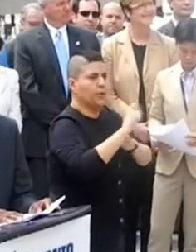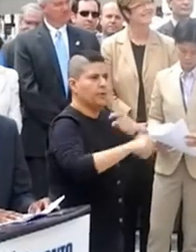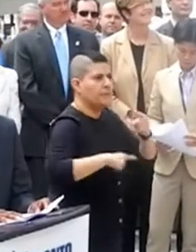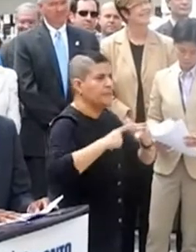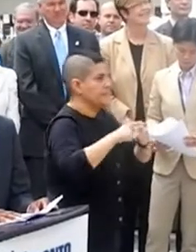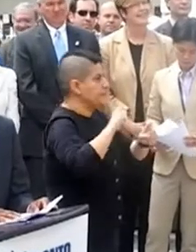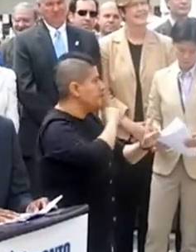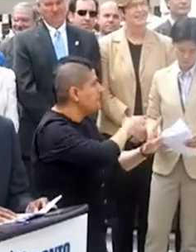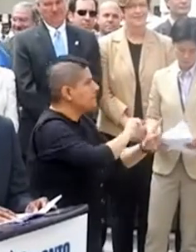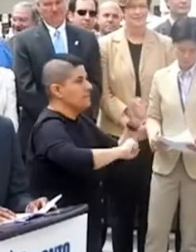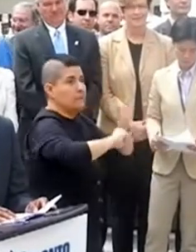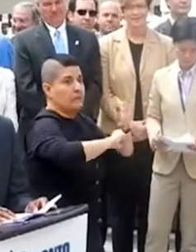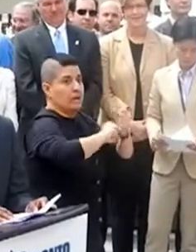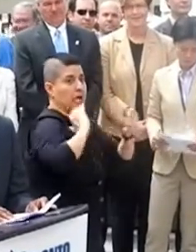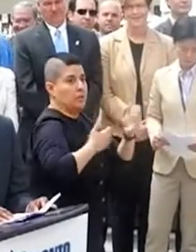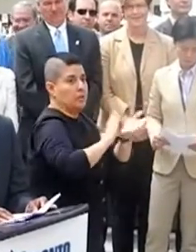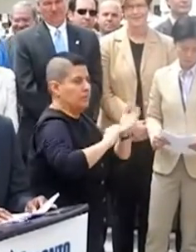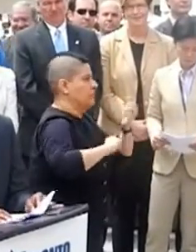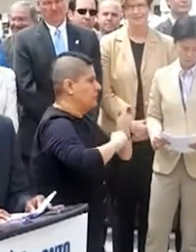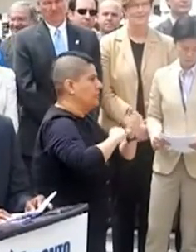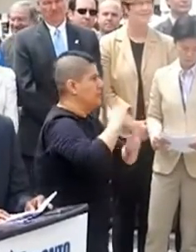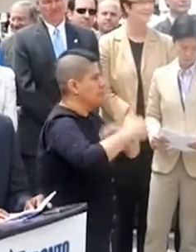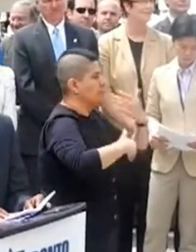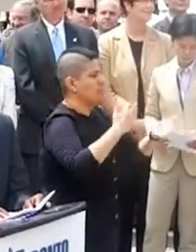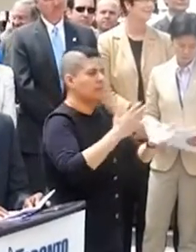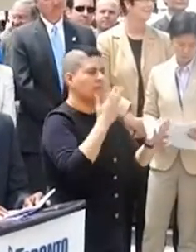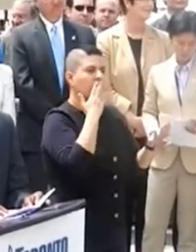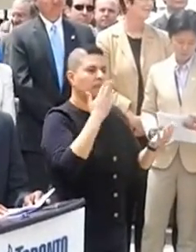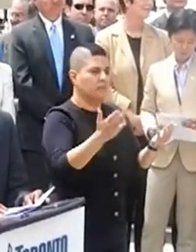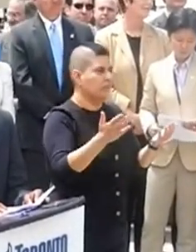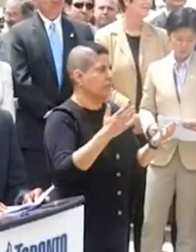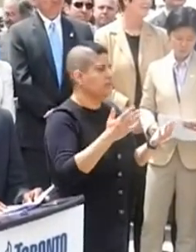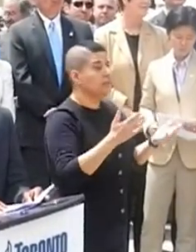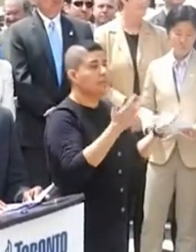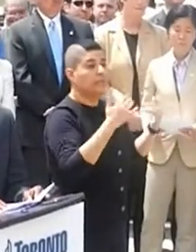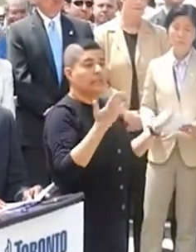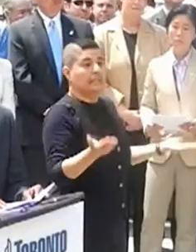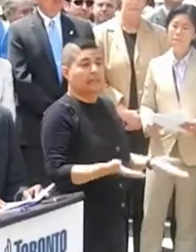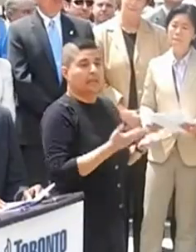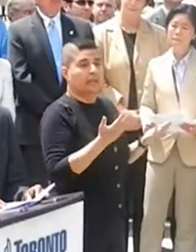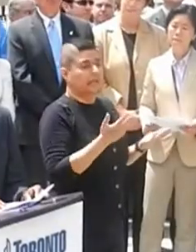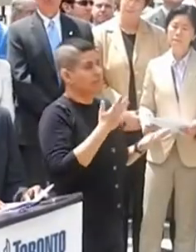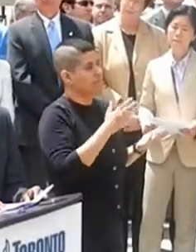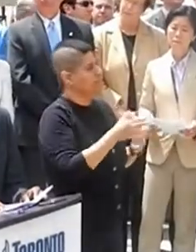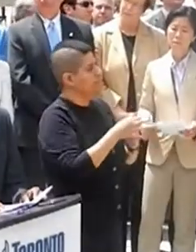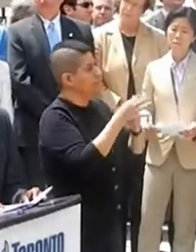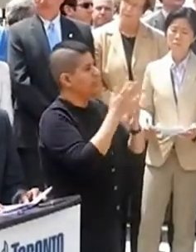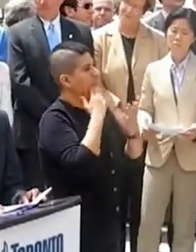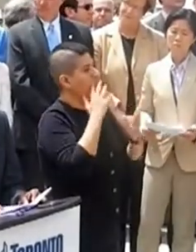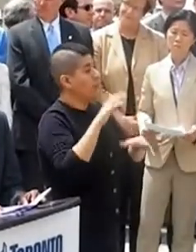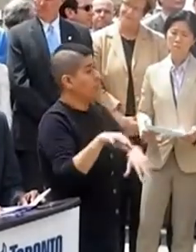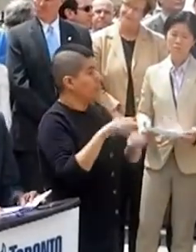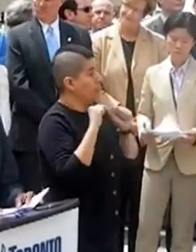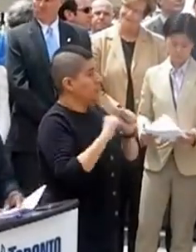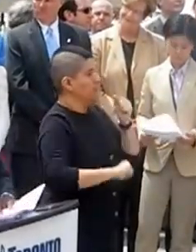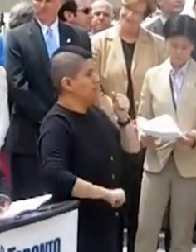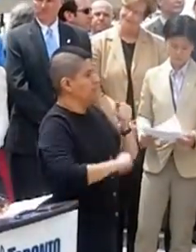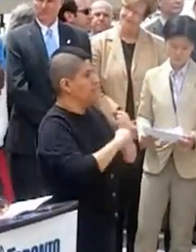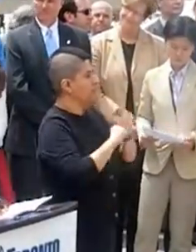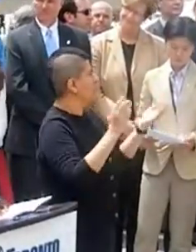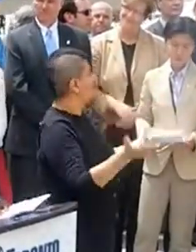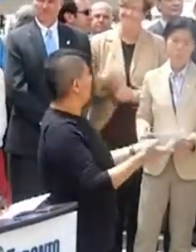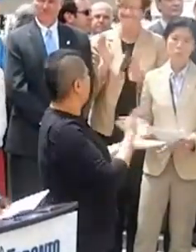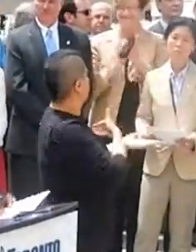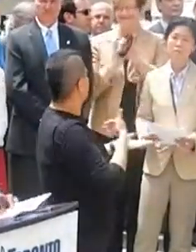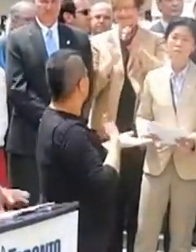promote understanding and support for our communities and loved ones. Today in particular, we thank our hosts and supporters, the City of